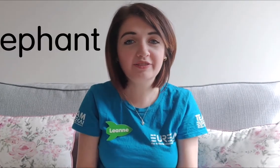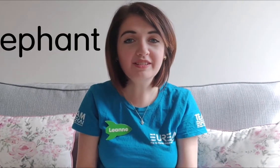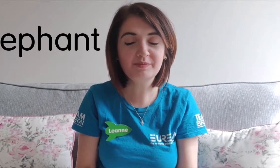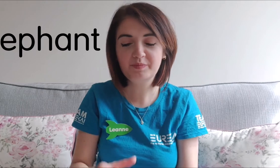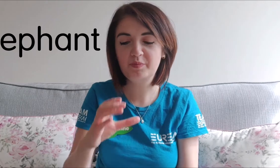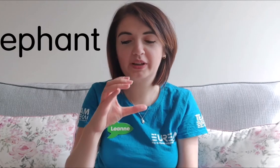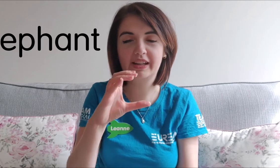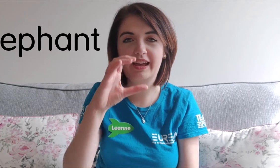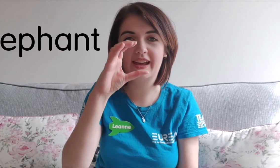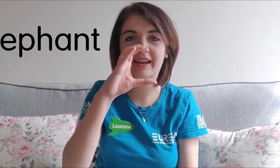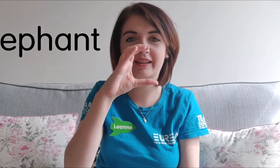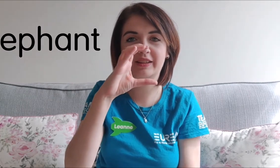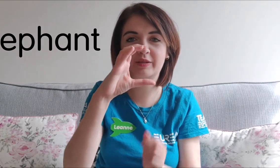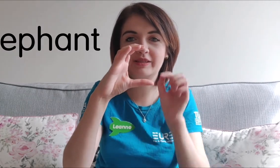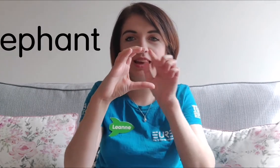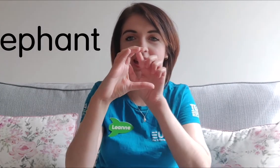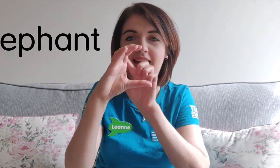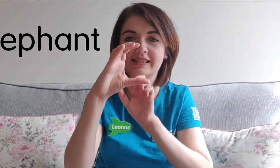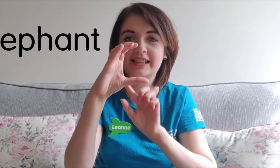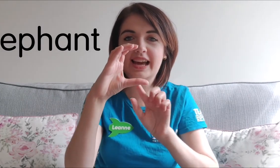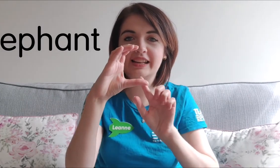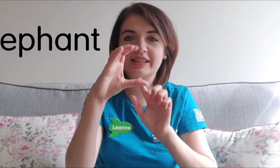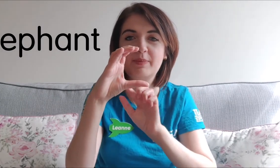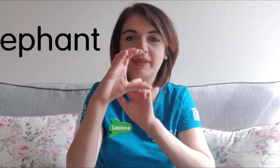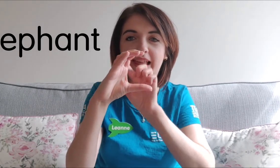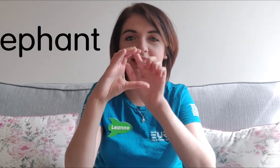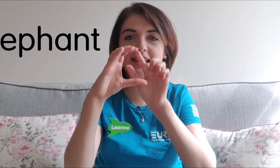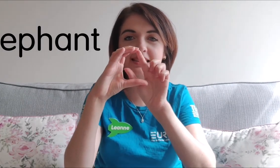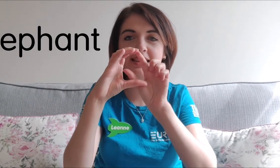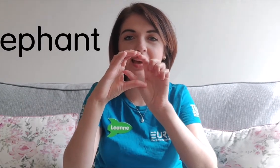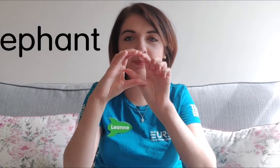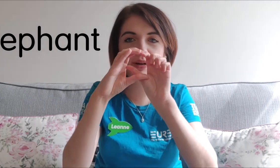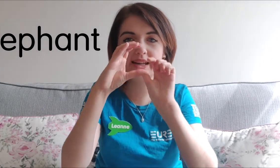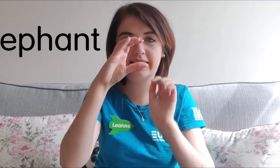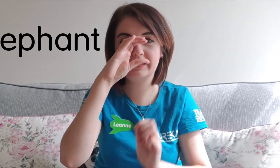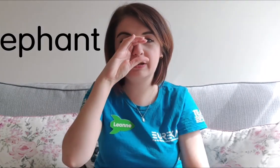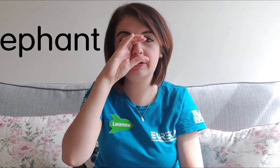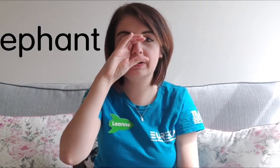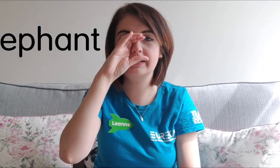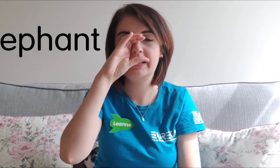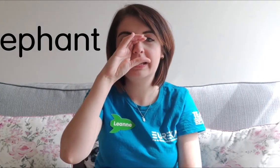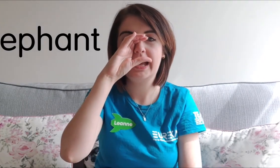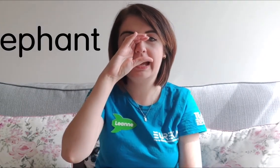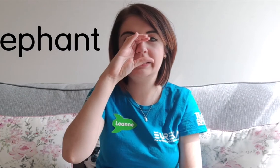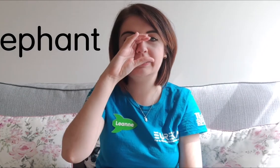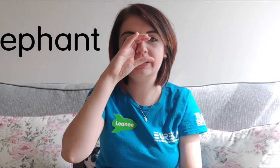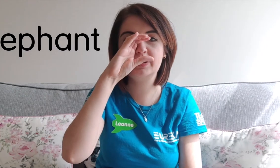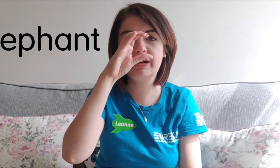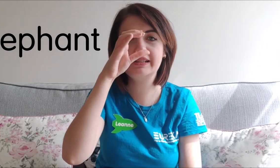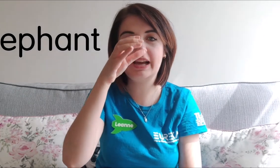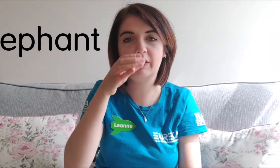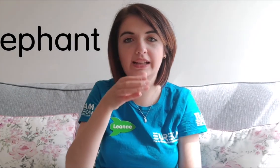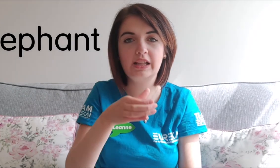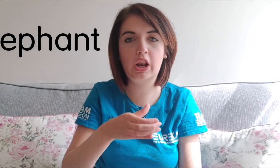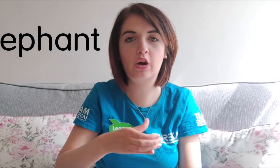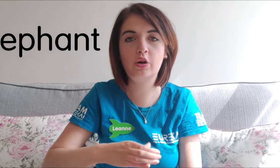Elephant we're going to use our sea hand shape like this and put it next to your nose and you're going to trace out its long